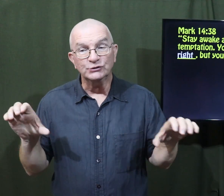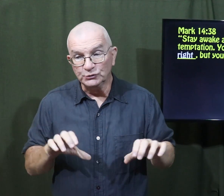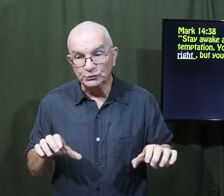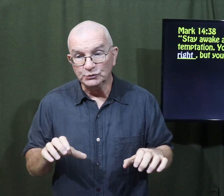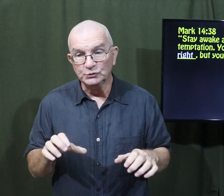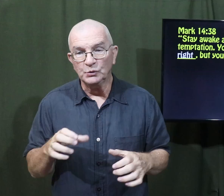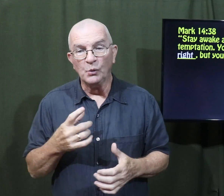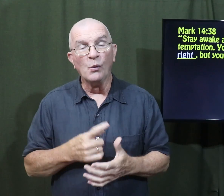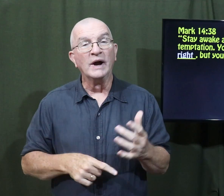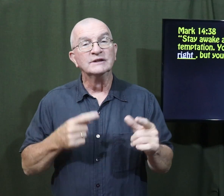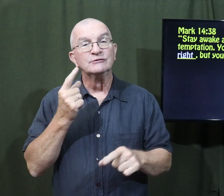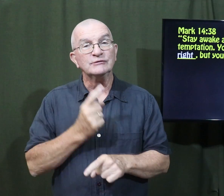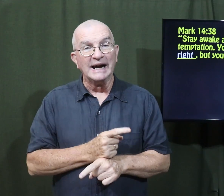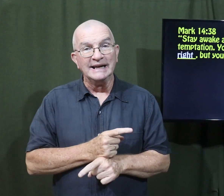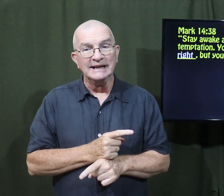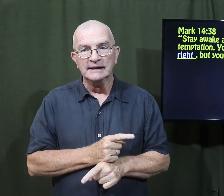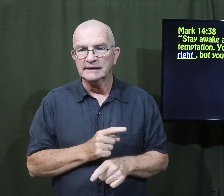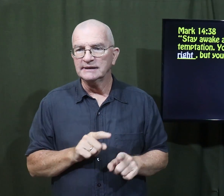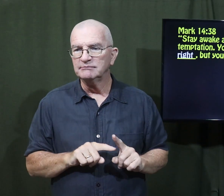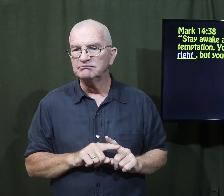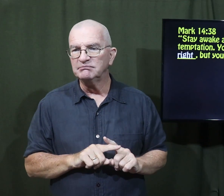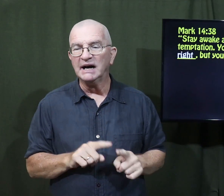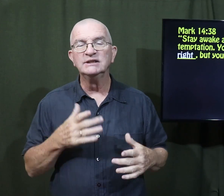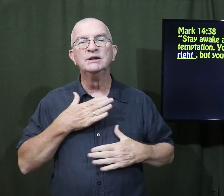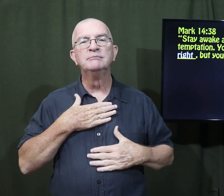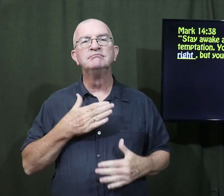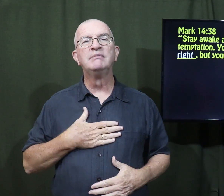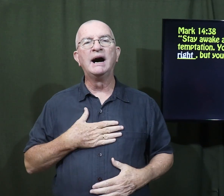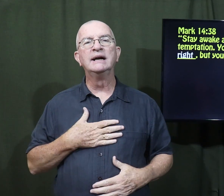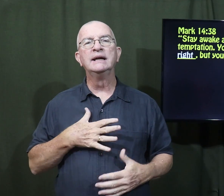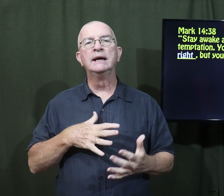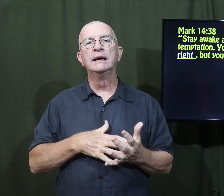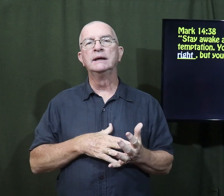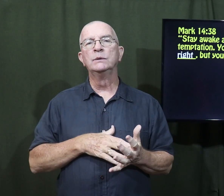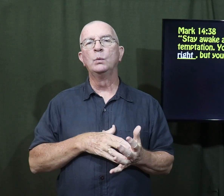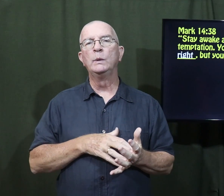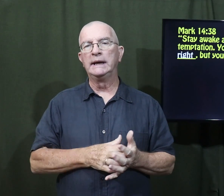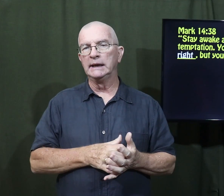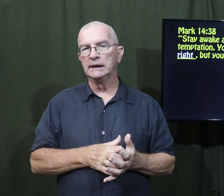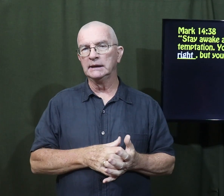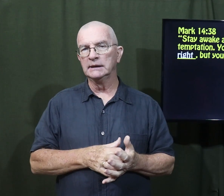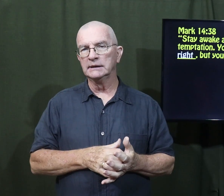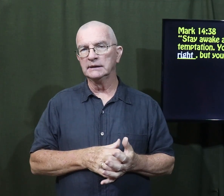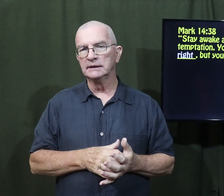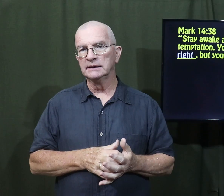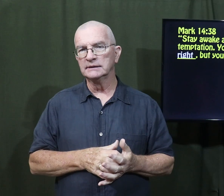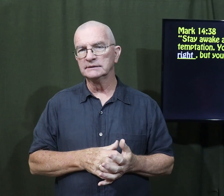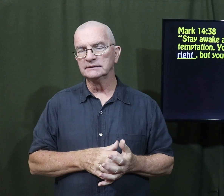wants to do what is right, but your body is weak. He